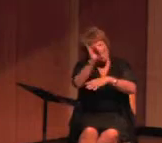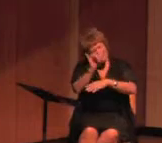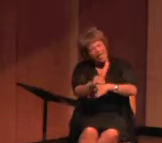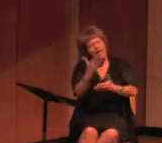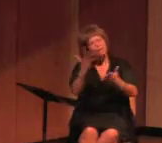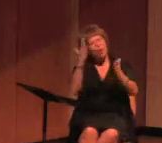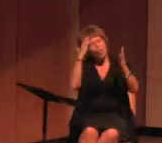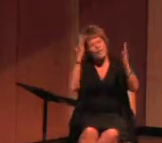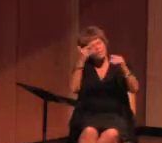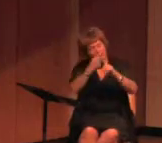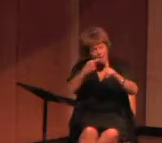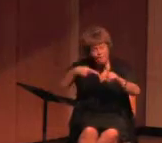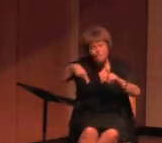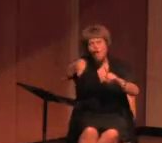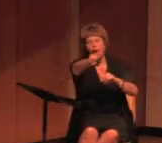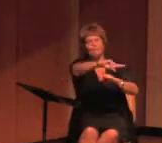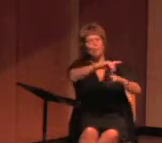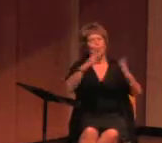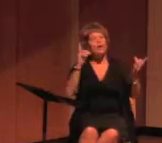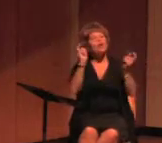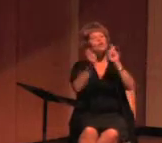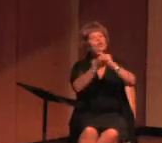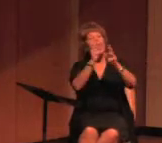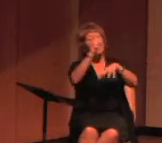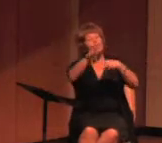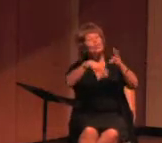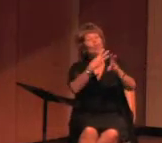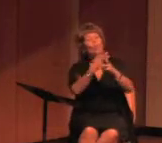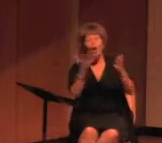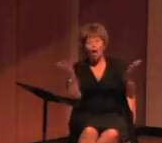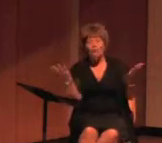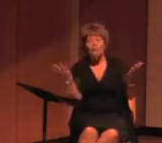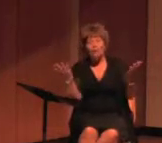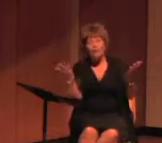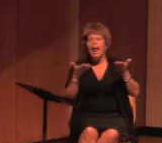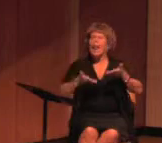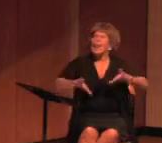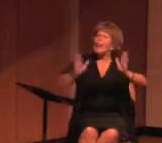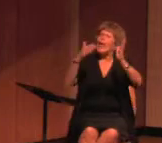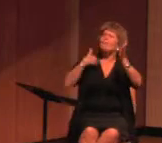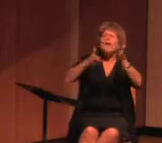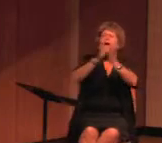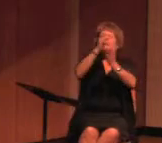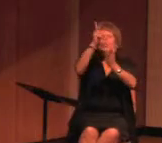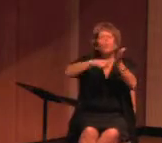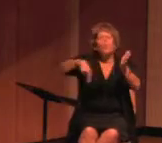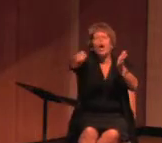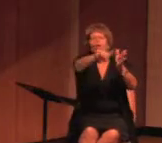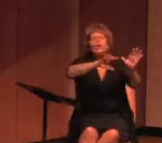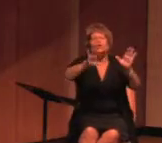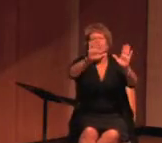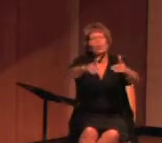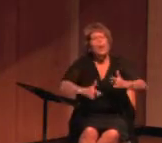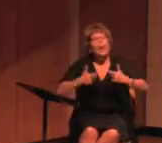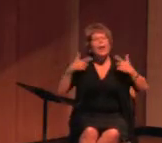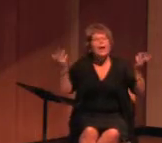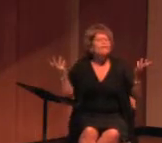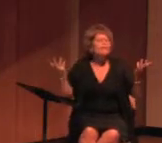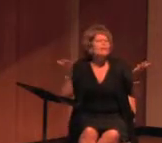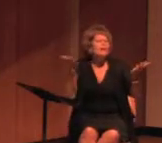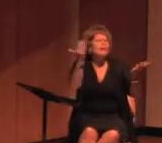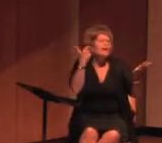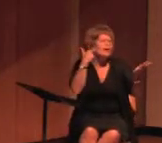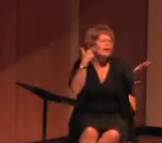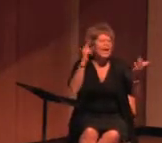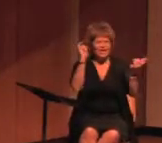we expect from you, change the world. So let me ask you once again, what are you going to do with your lives? Change